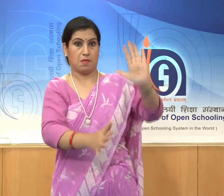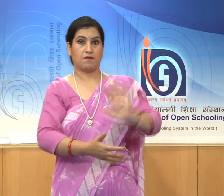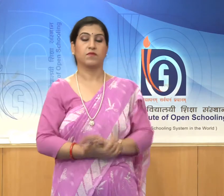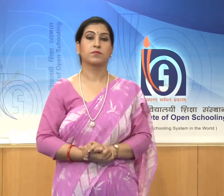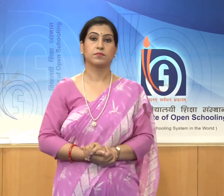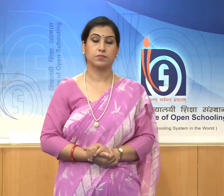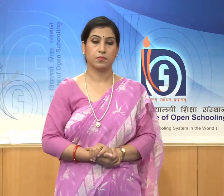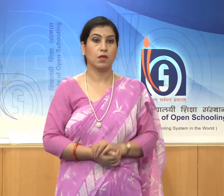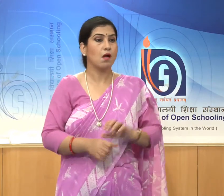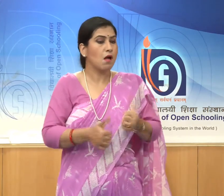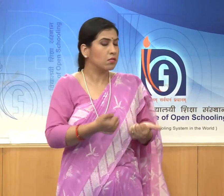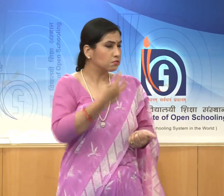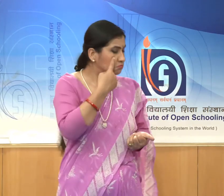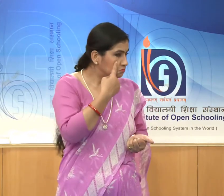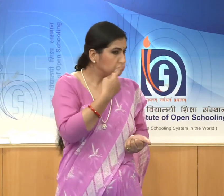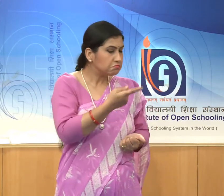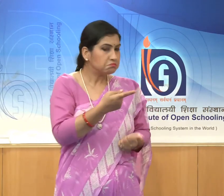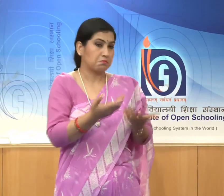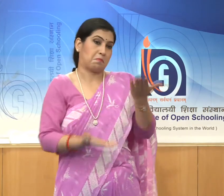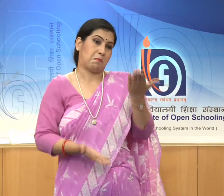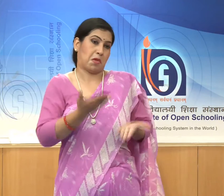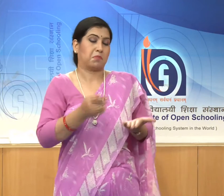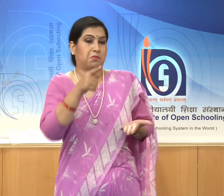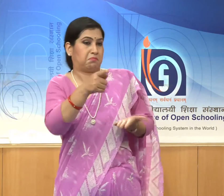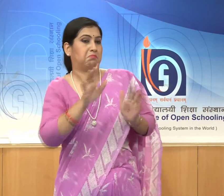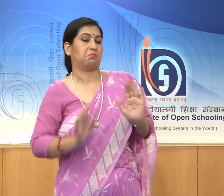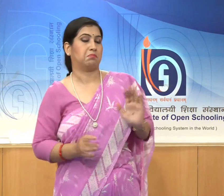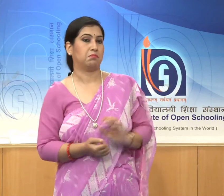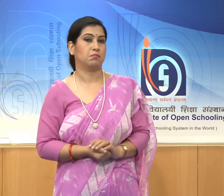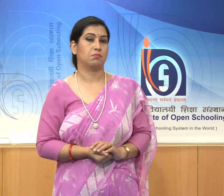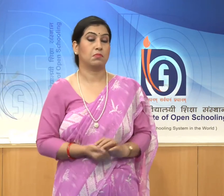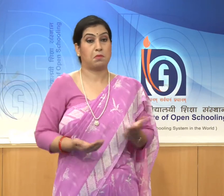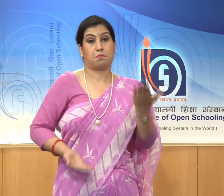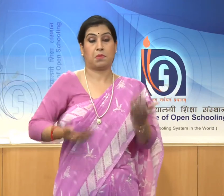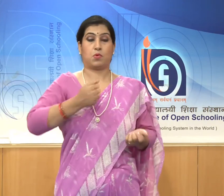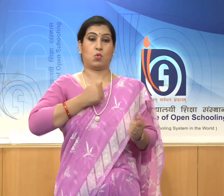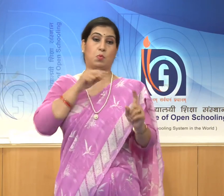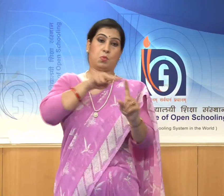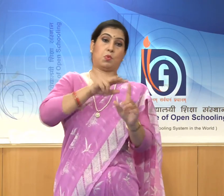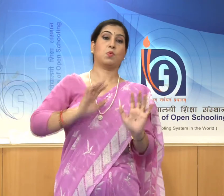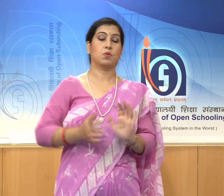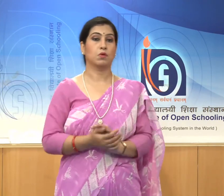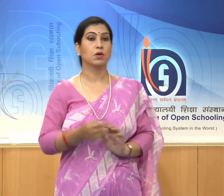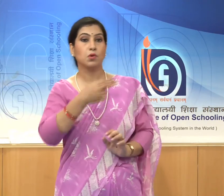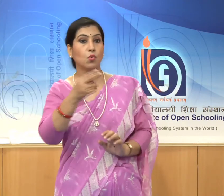Others think that it should be known as Orjunas